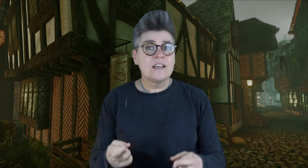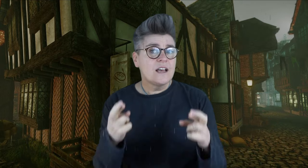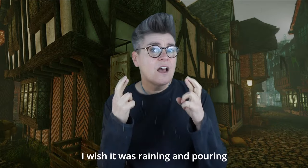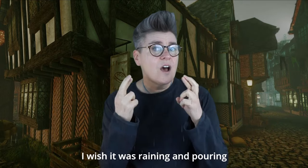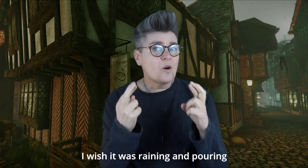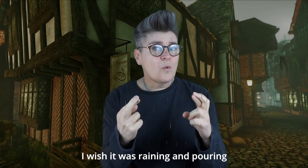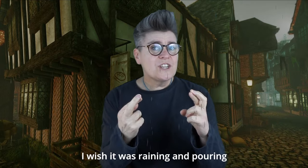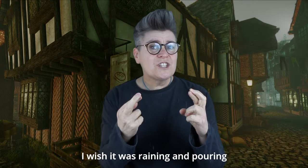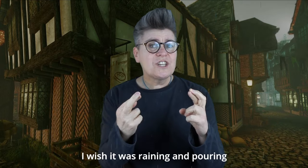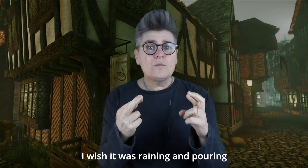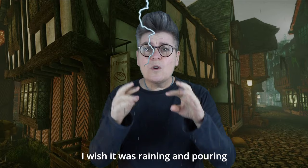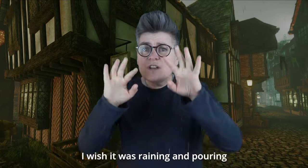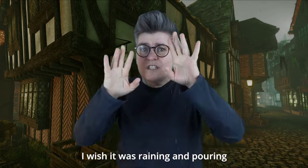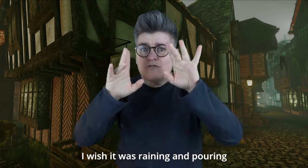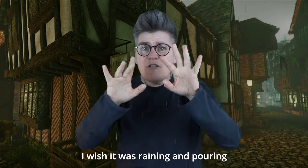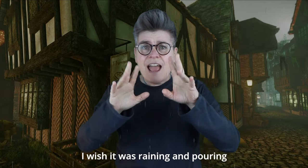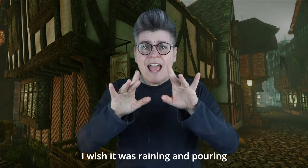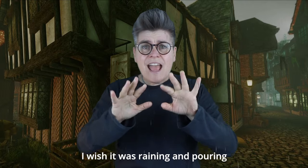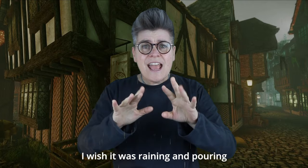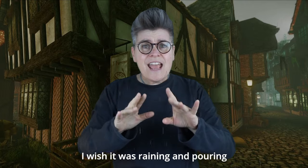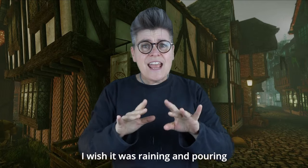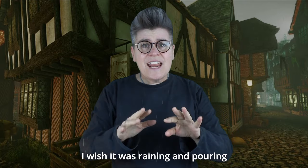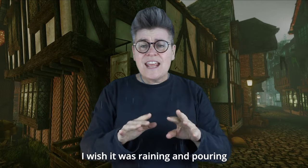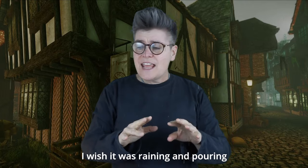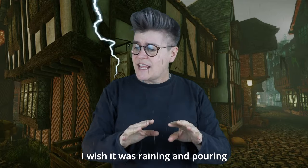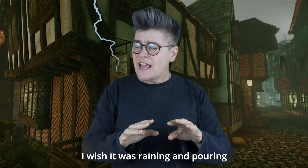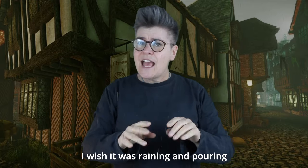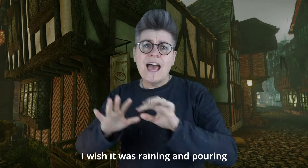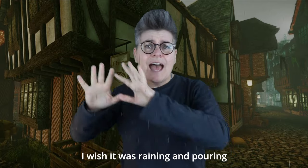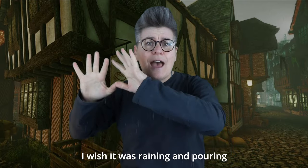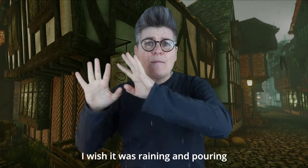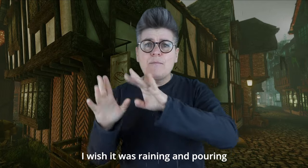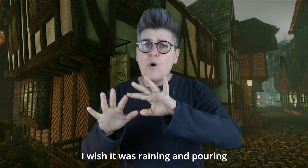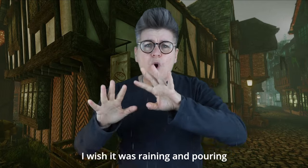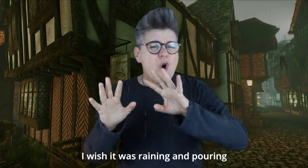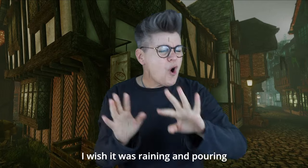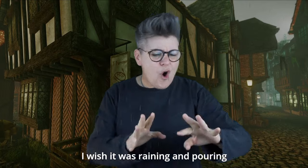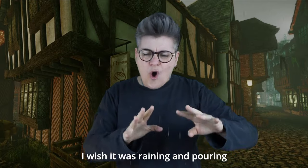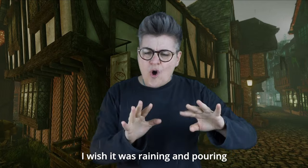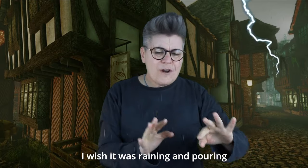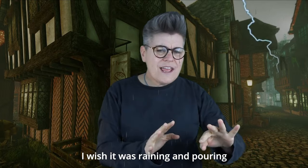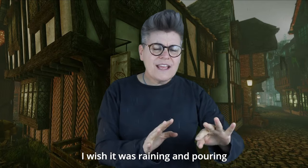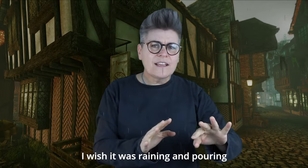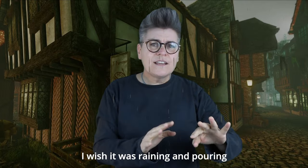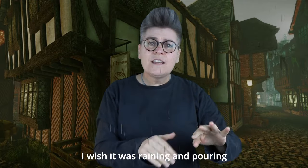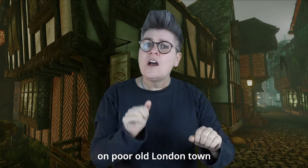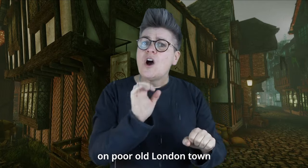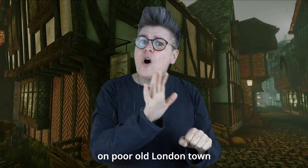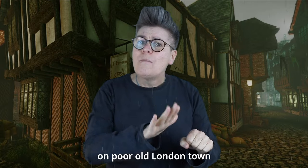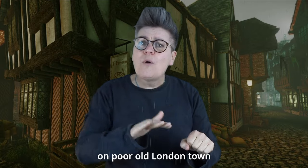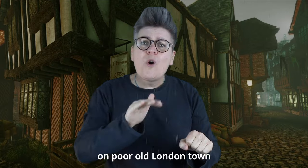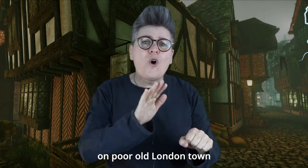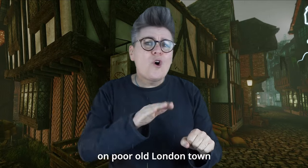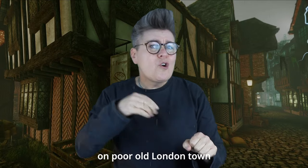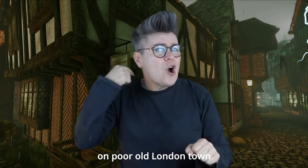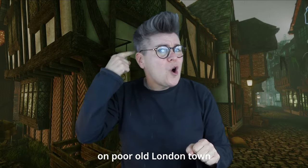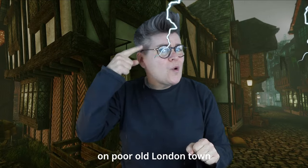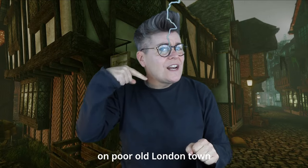I wish it was raining and pouring A poor old